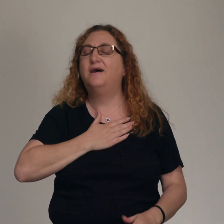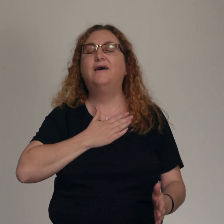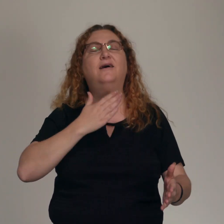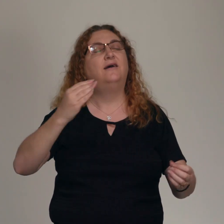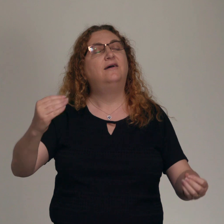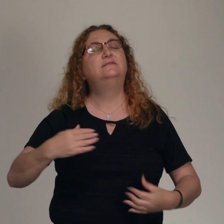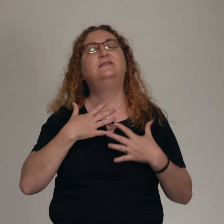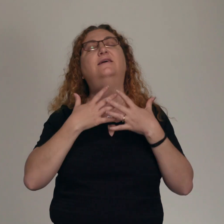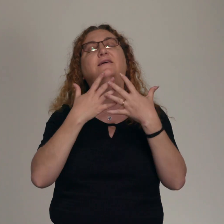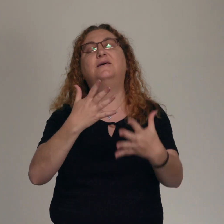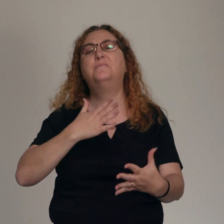my reward